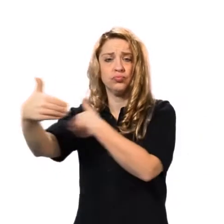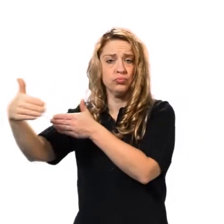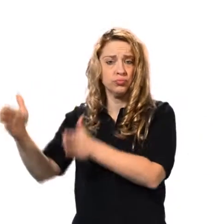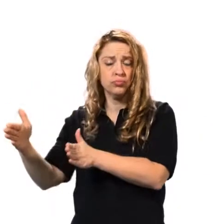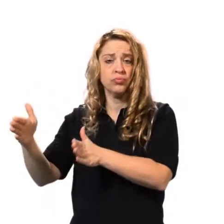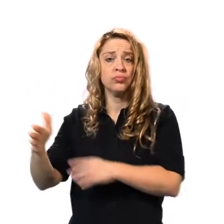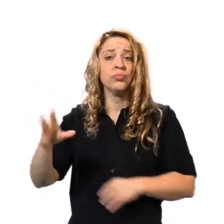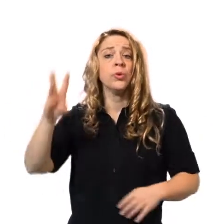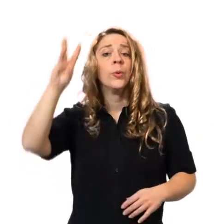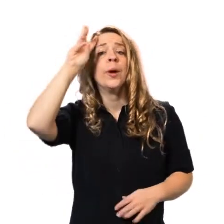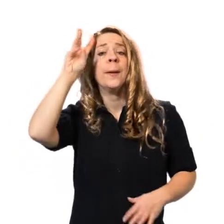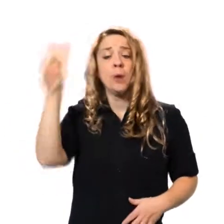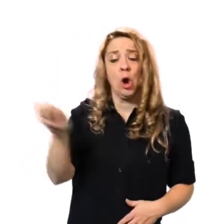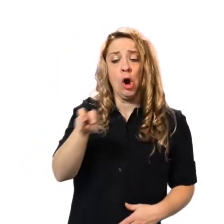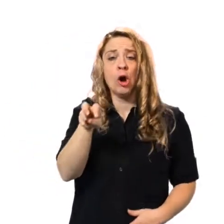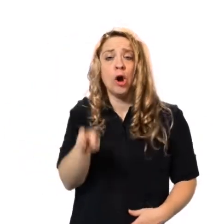Wilbur settled into his pen.